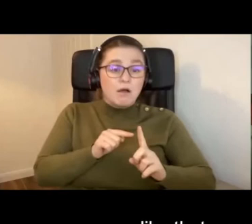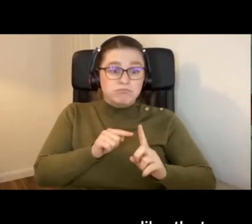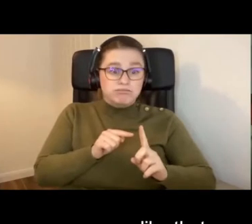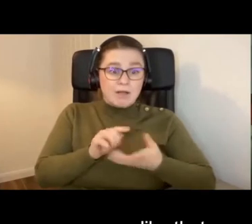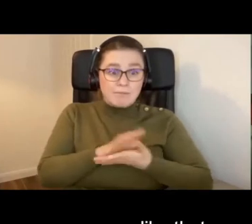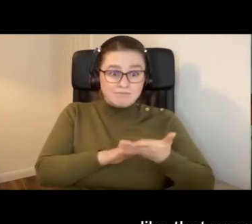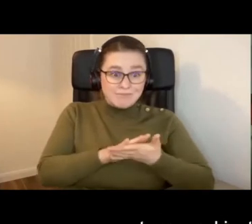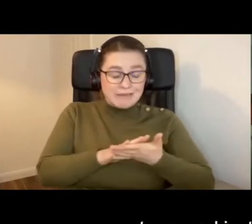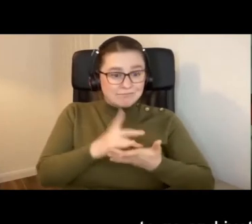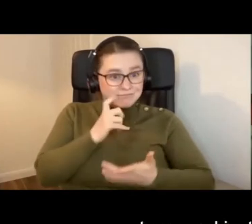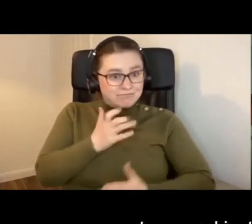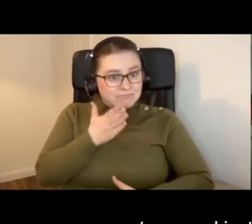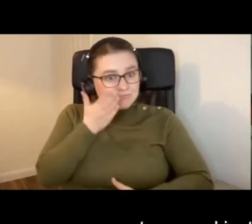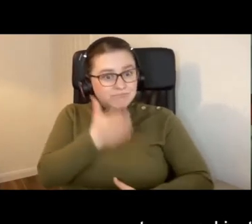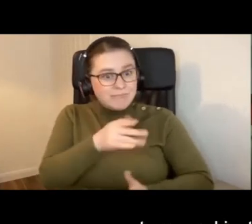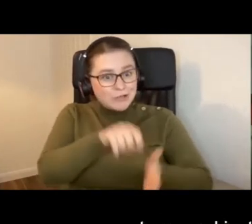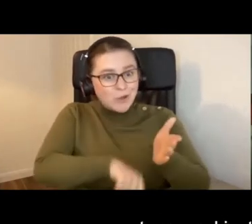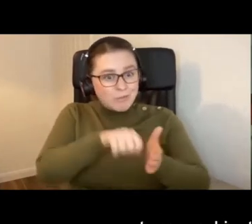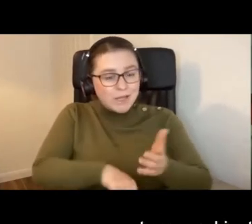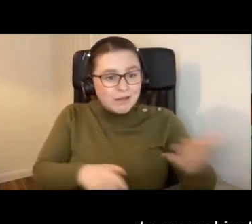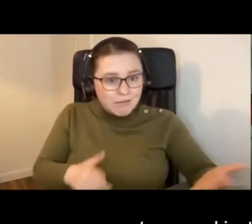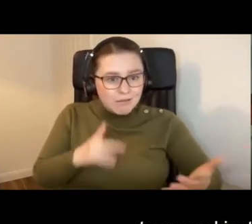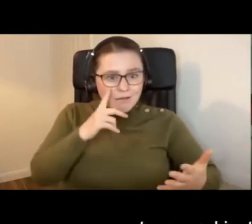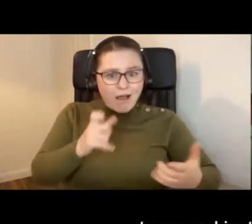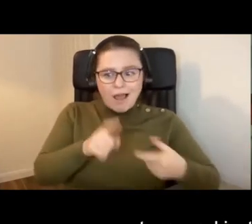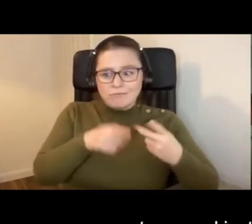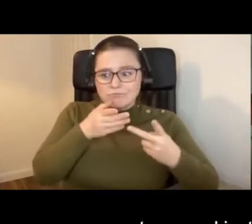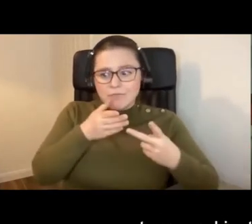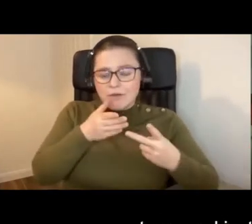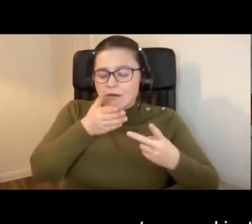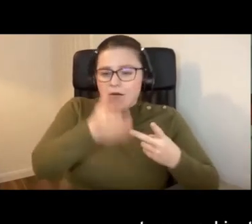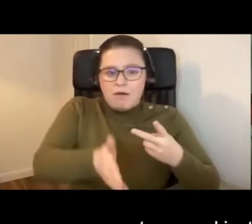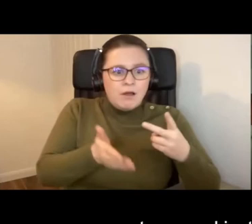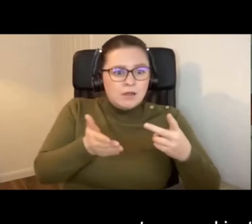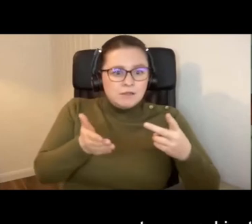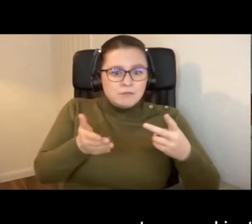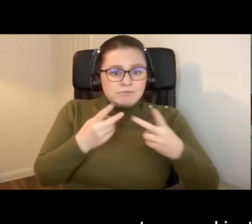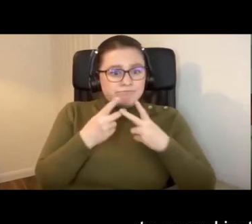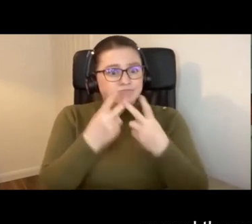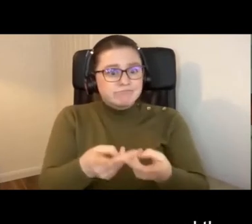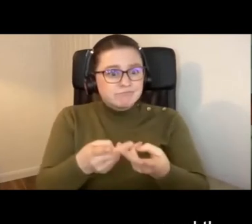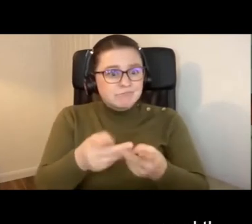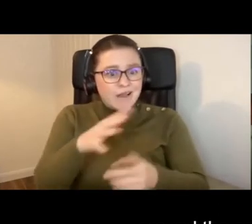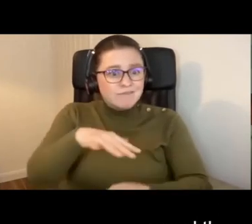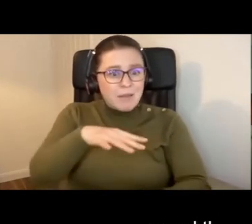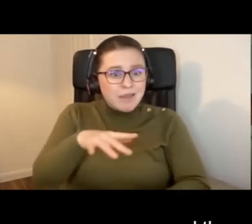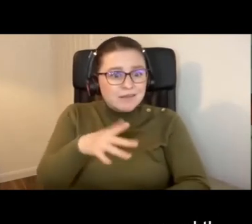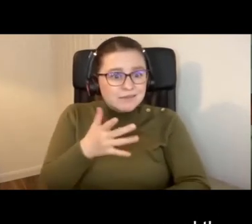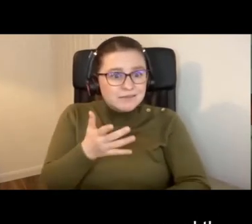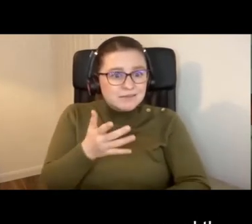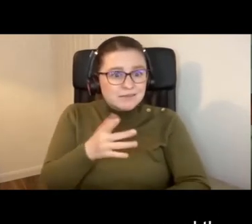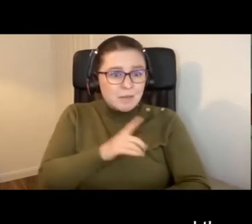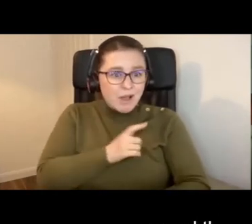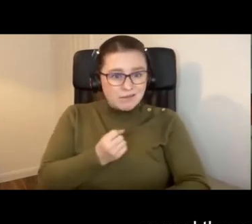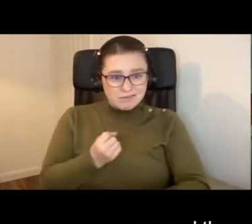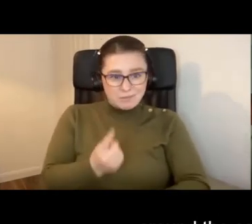you're able to go shopping. You're able to go and just visit a family member because they're